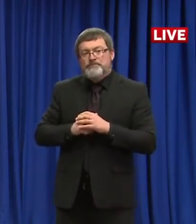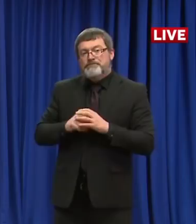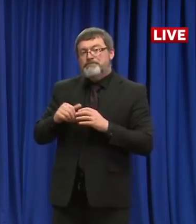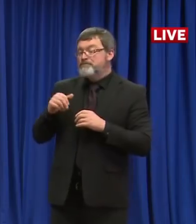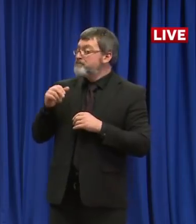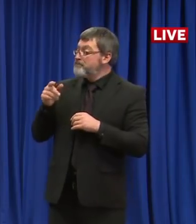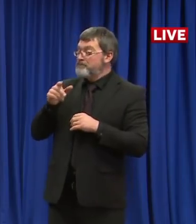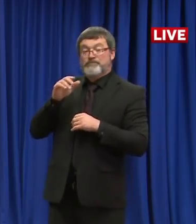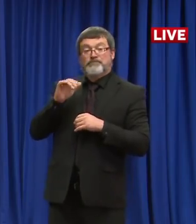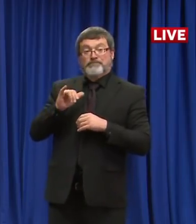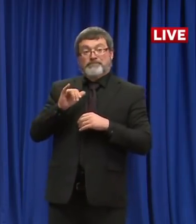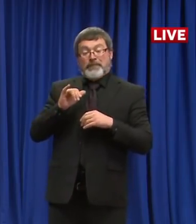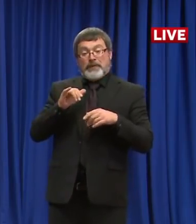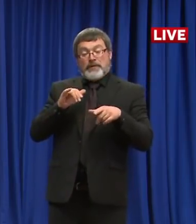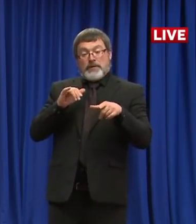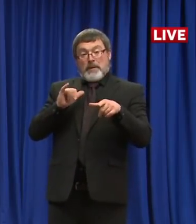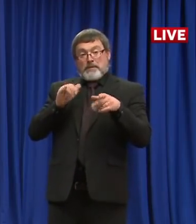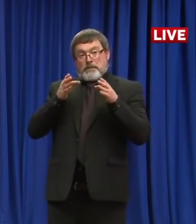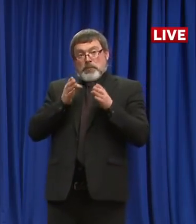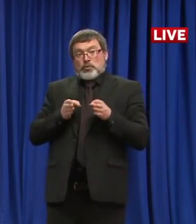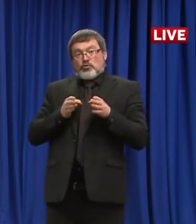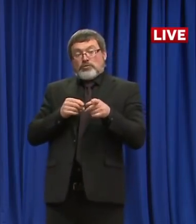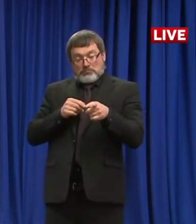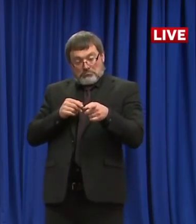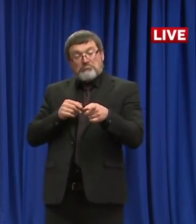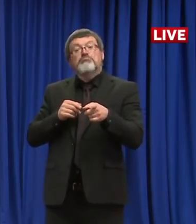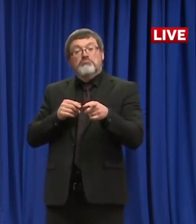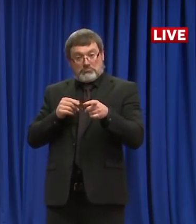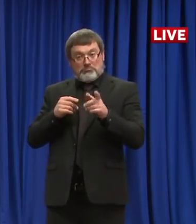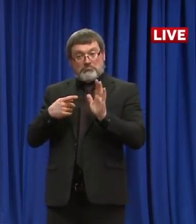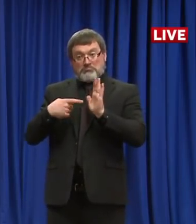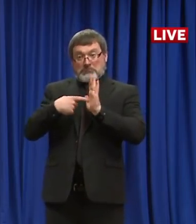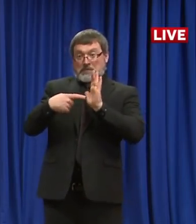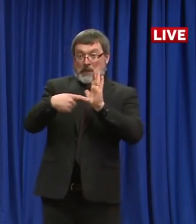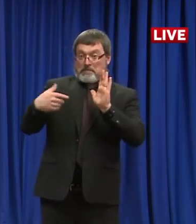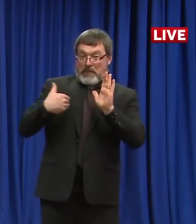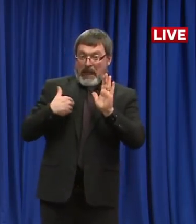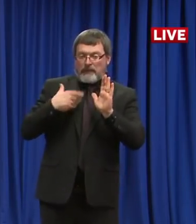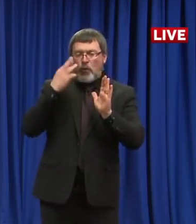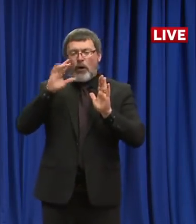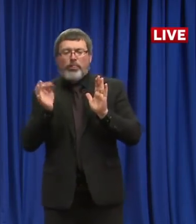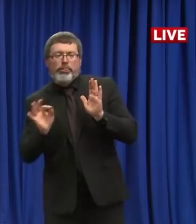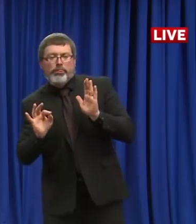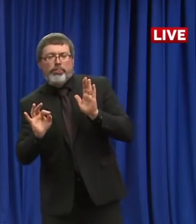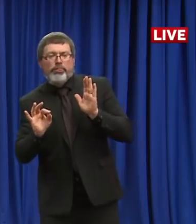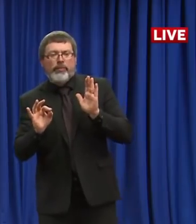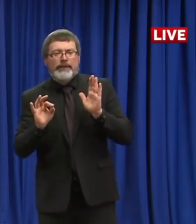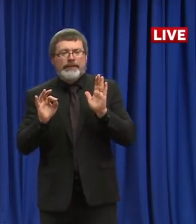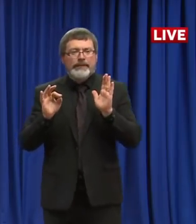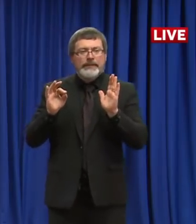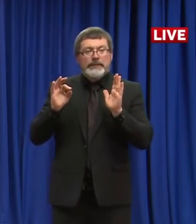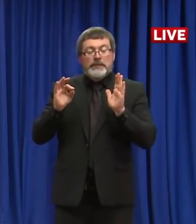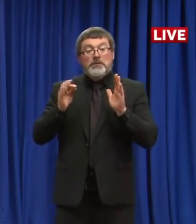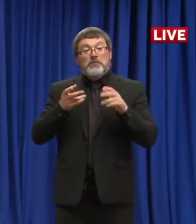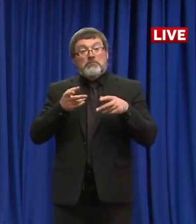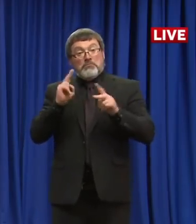complications and they're having mild symptoms, to be told to stay home for at least seven days from the onset of their symptoms.